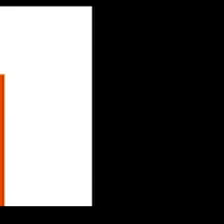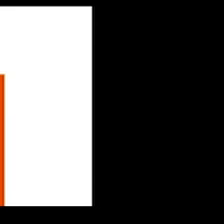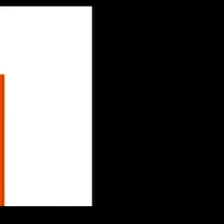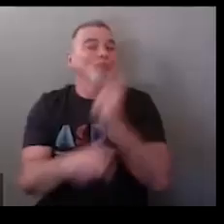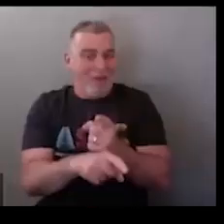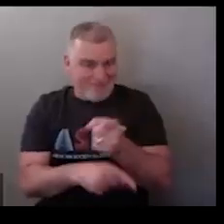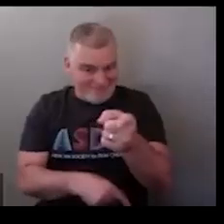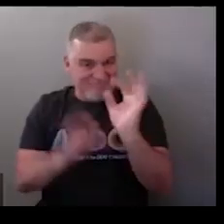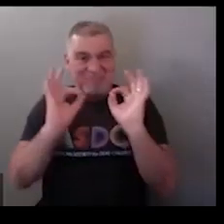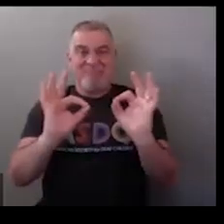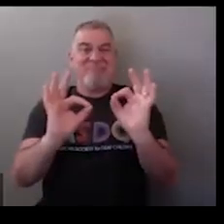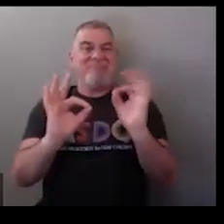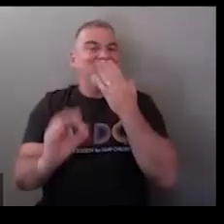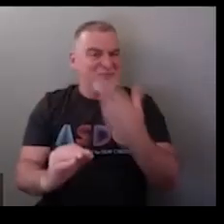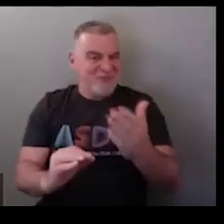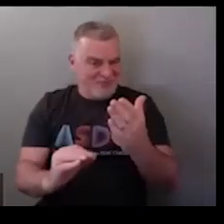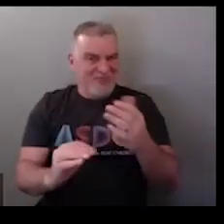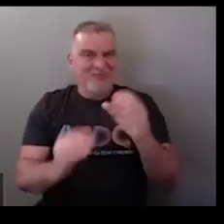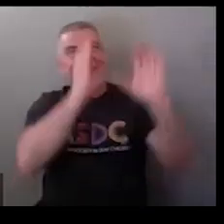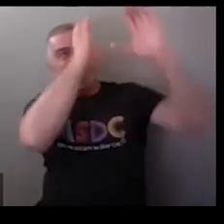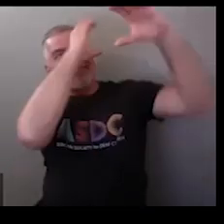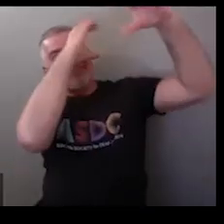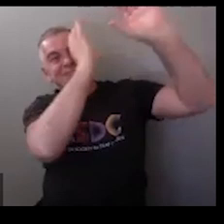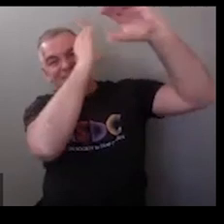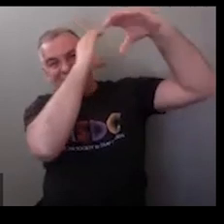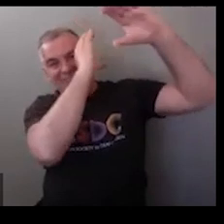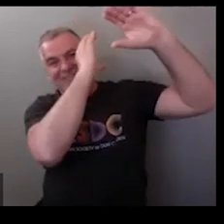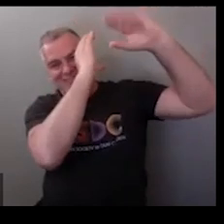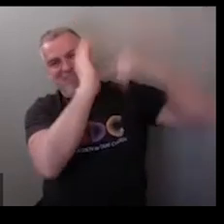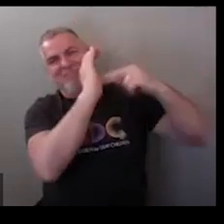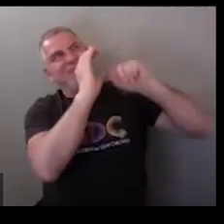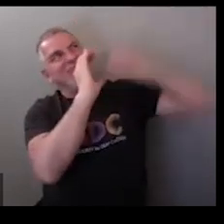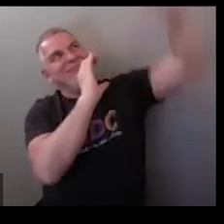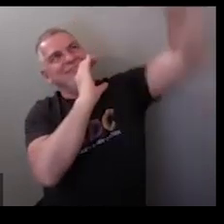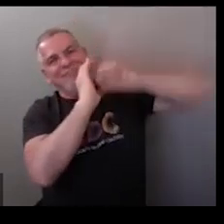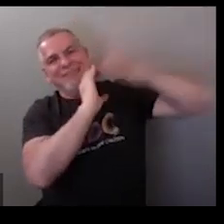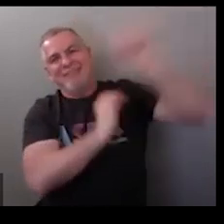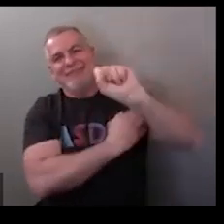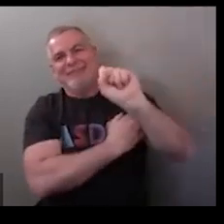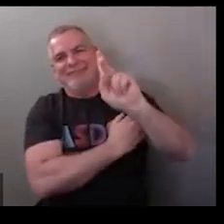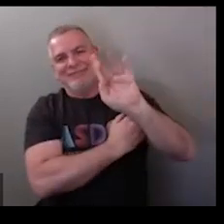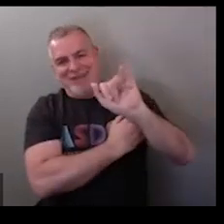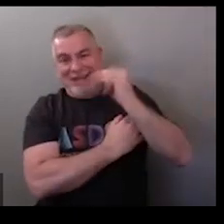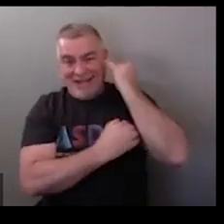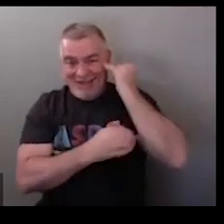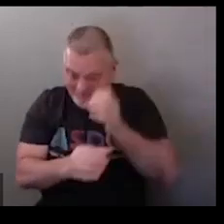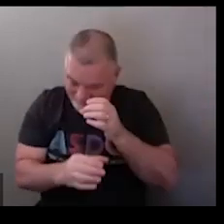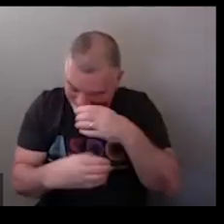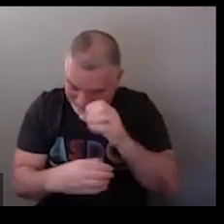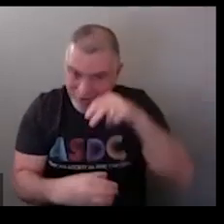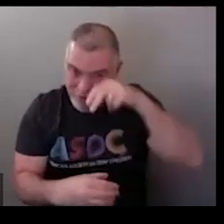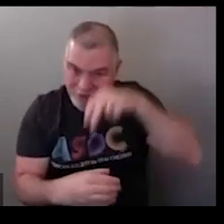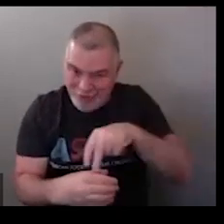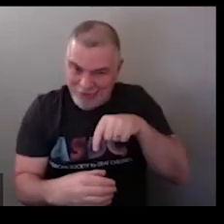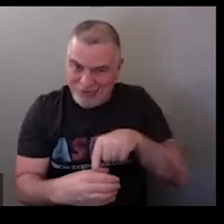there is very good actually yes telescope is done like this little bit larger hand shapes pointing